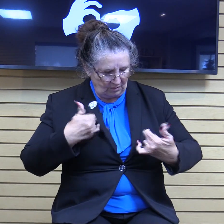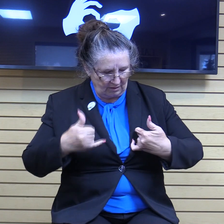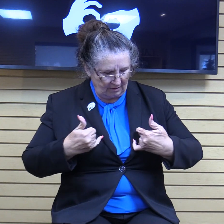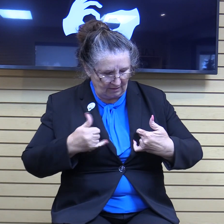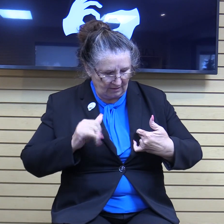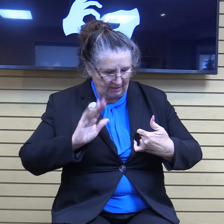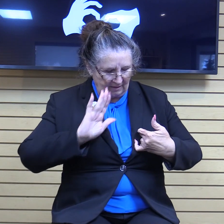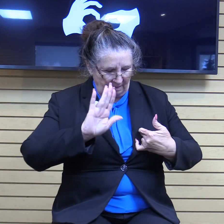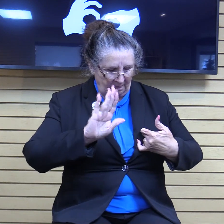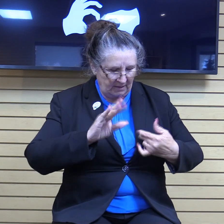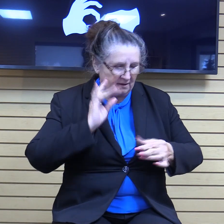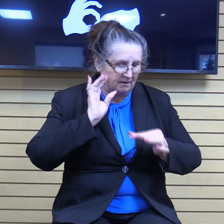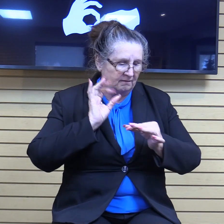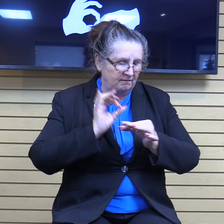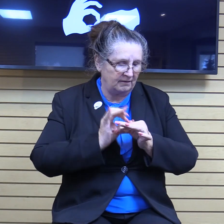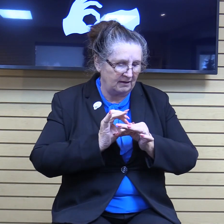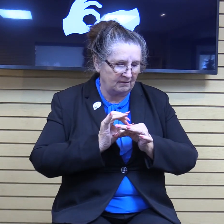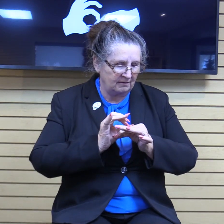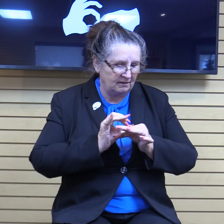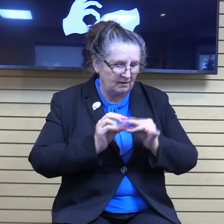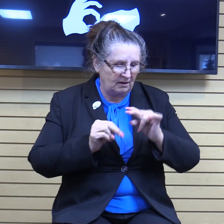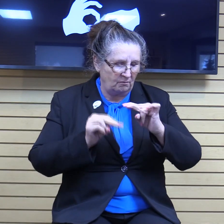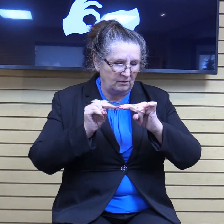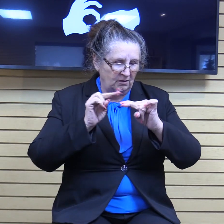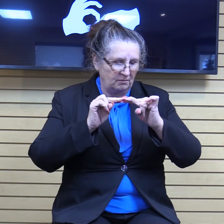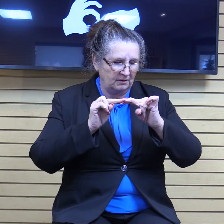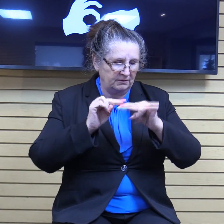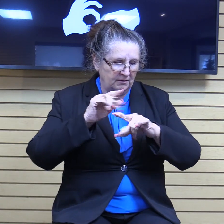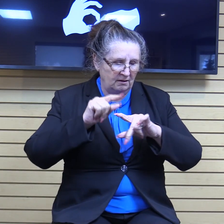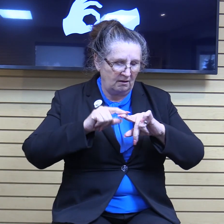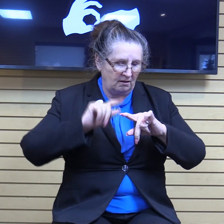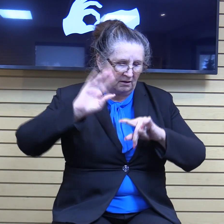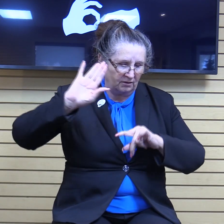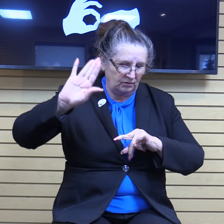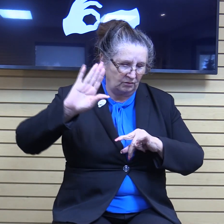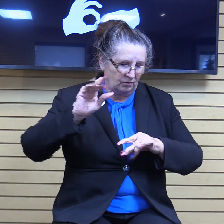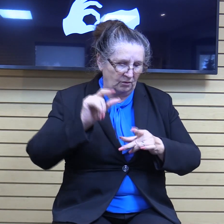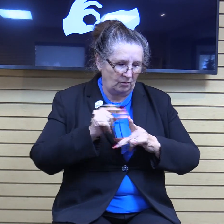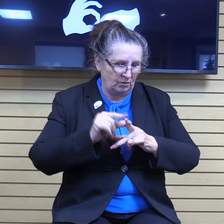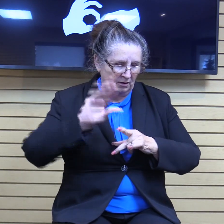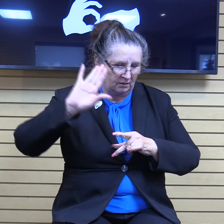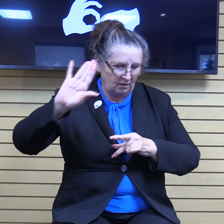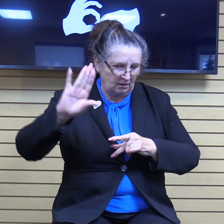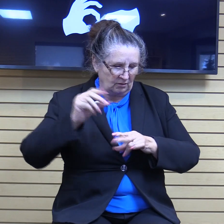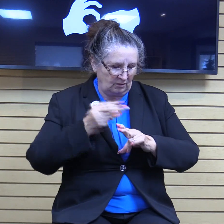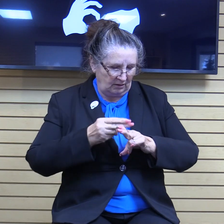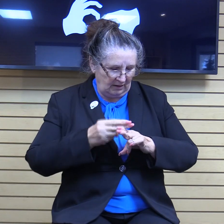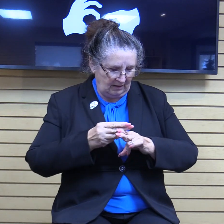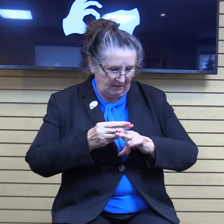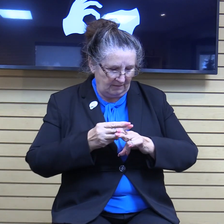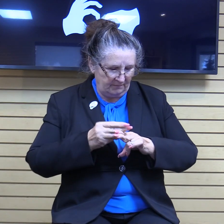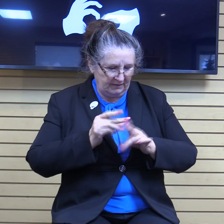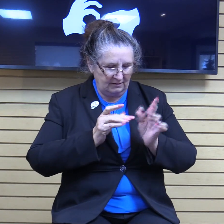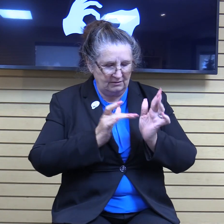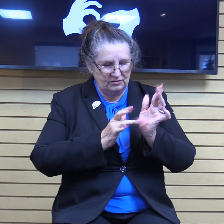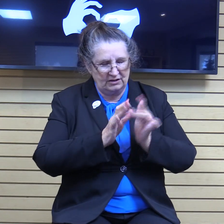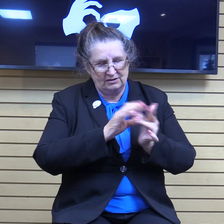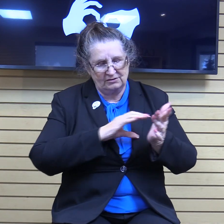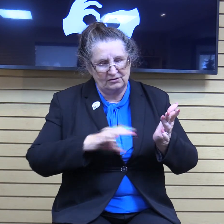faith, Lord, be built, Lord, upon your word and upon your name, Jesus Christ, Lord. And we thank you